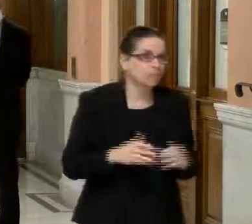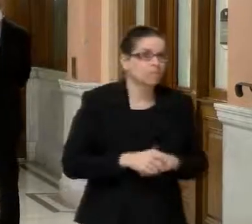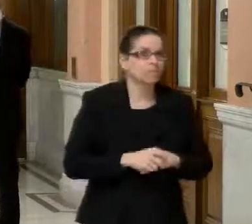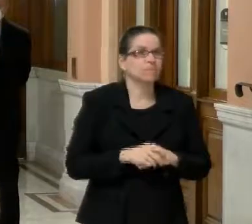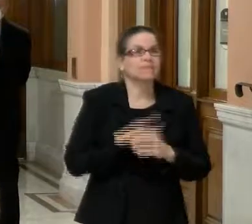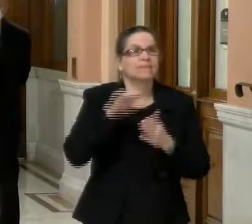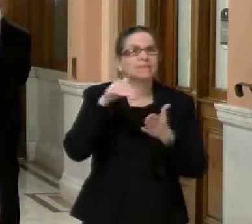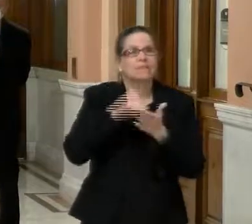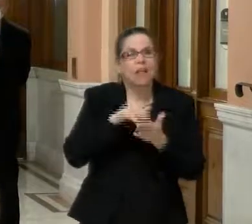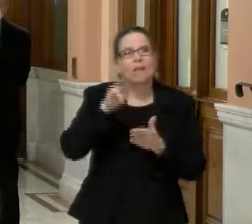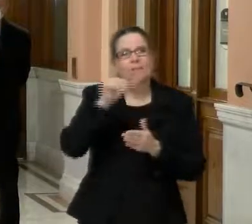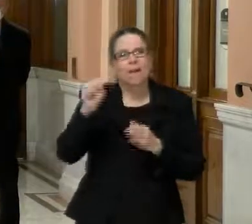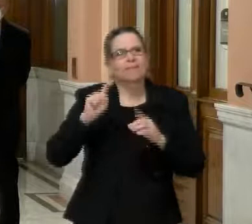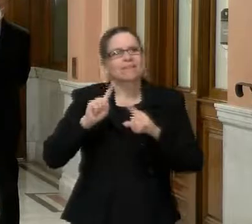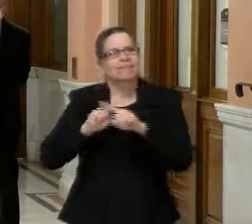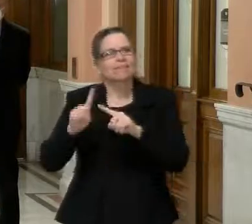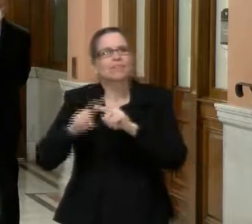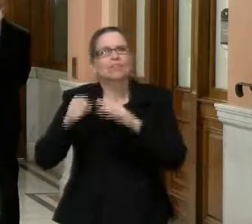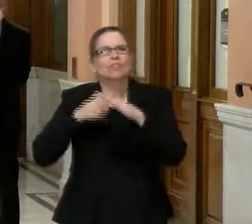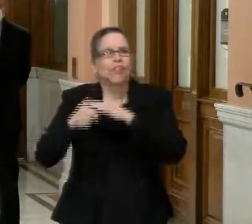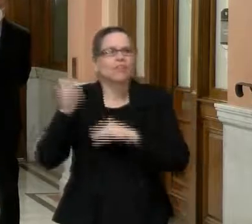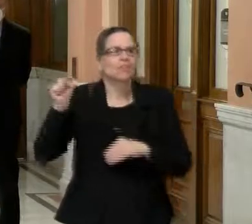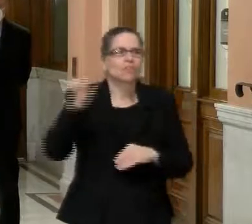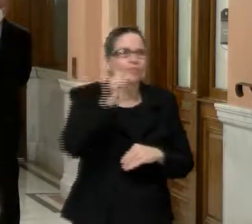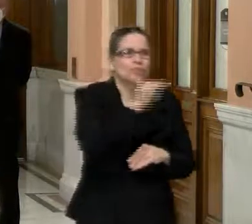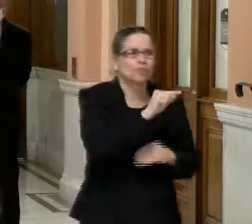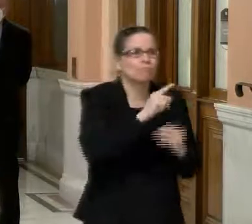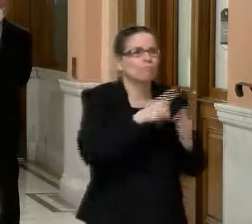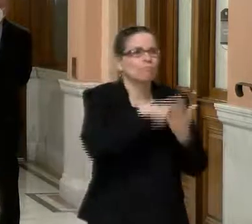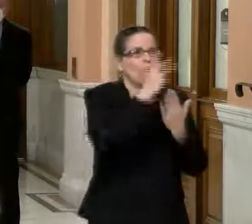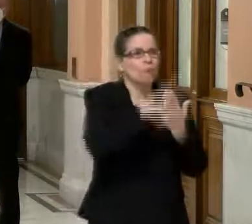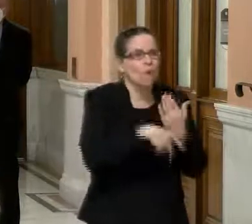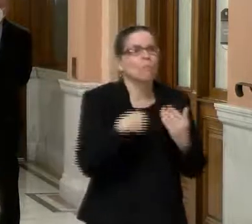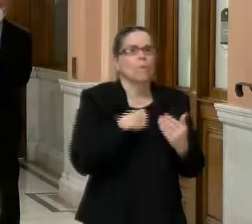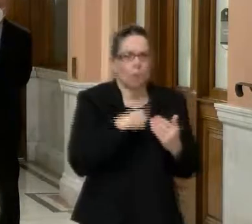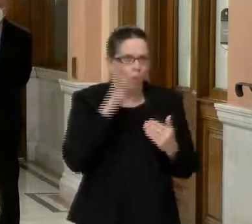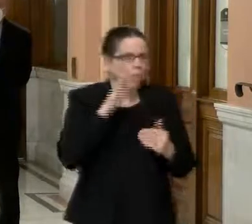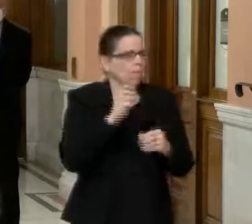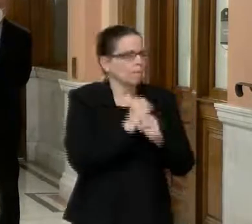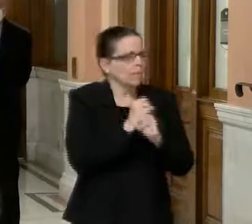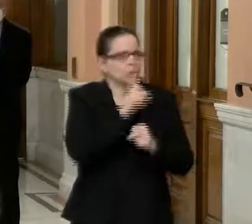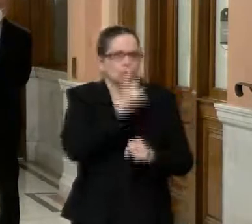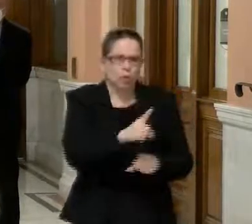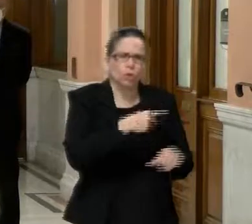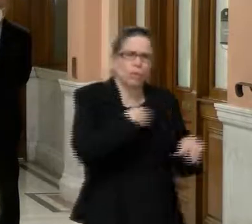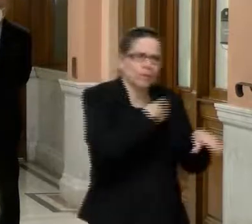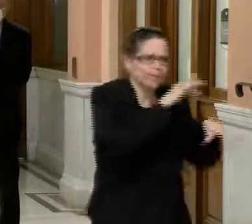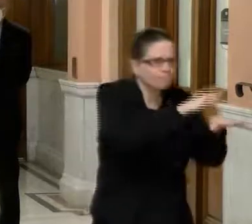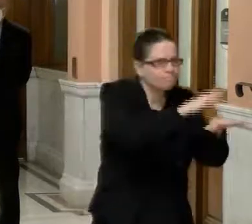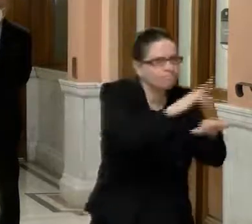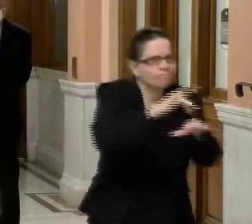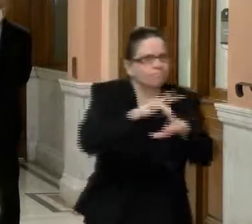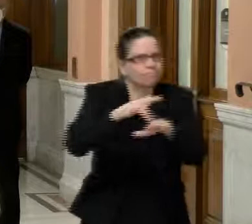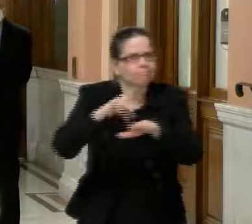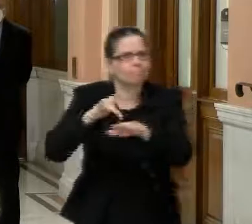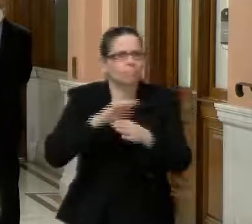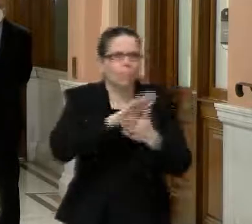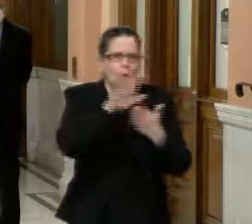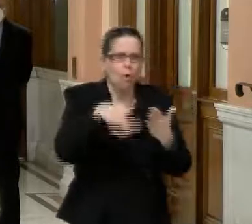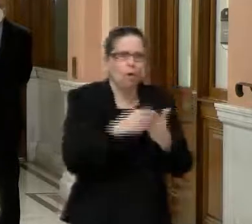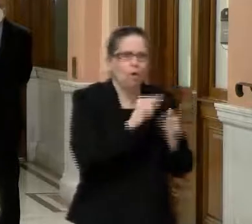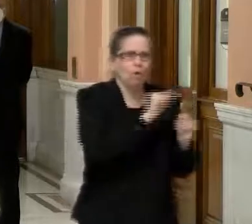shelter facilities. Um, so we really want to make sure that we're expanding our efforts. We've got the